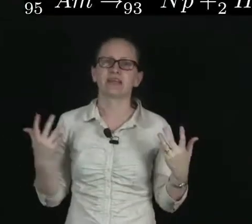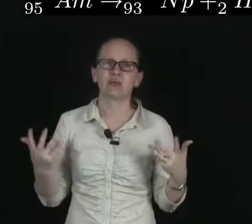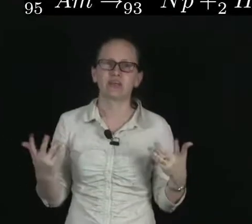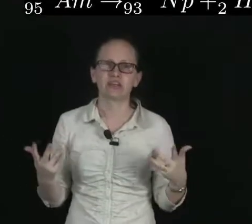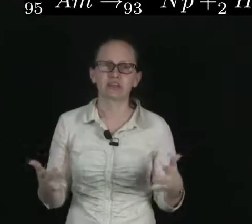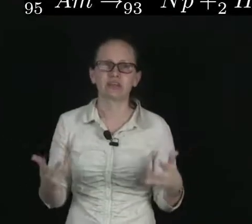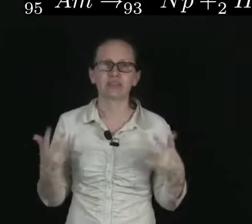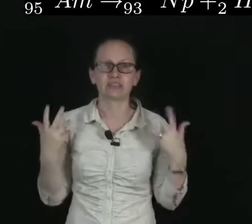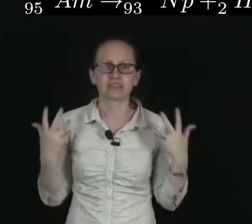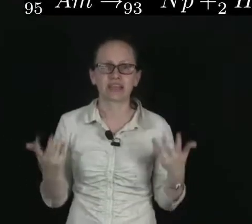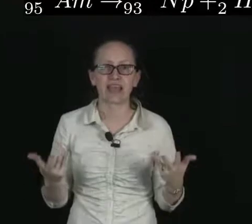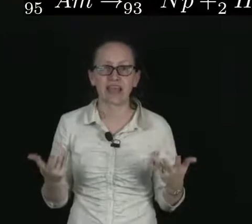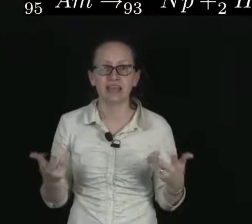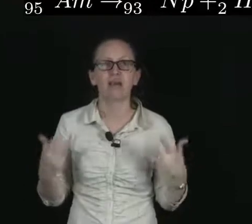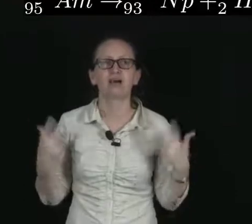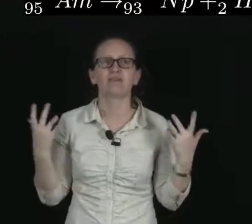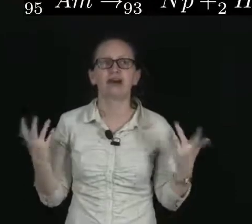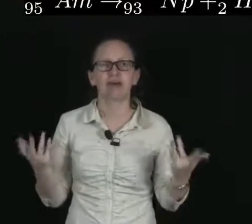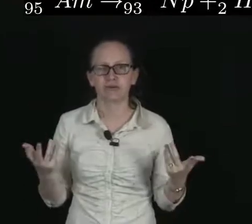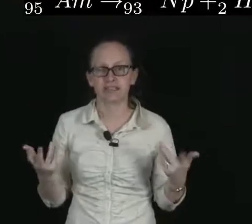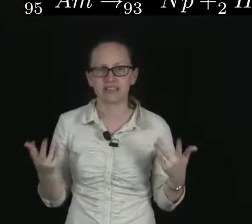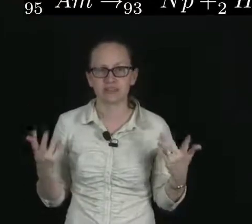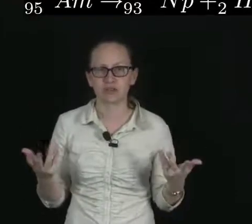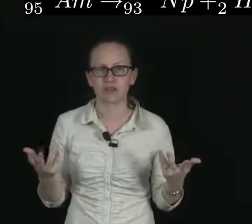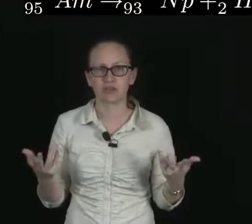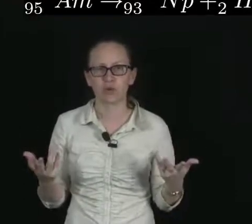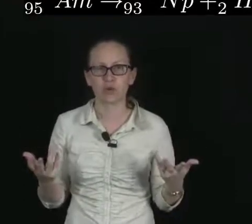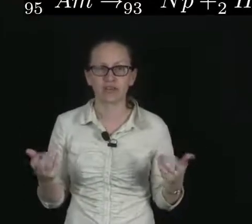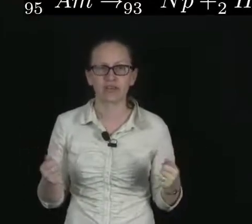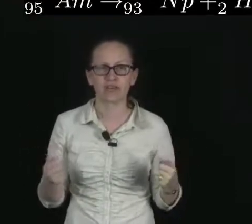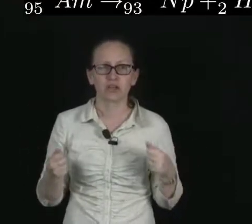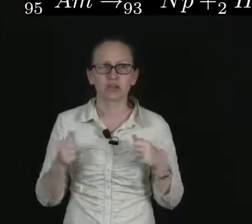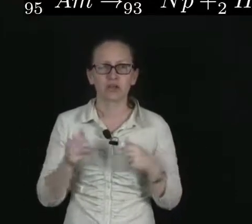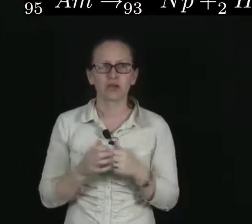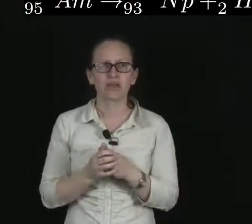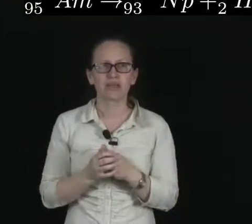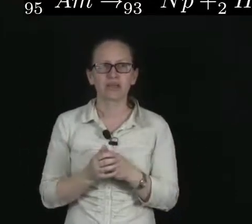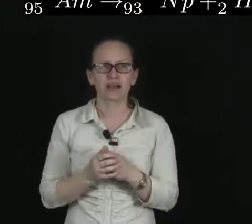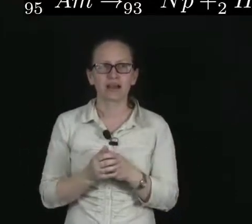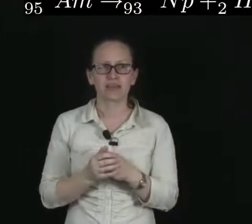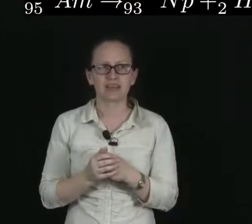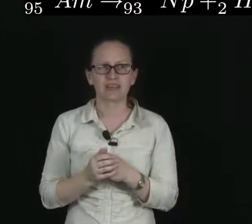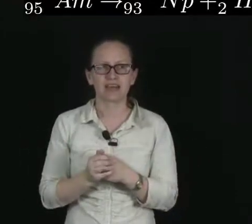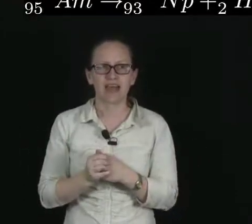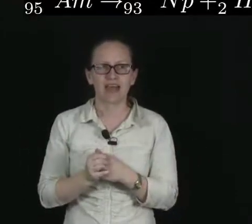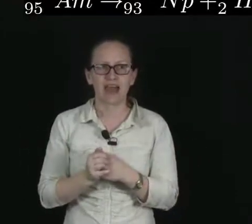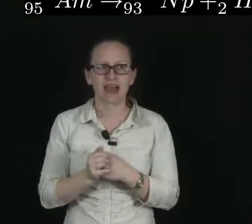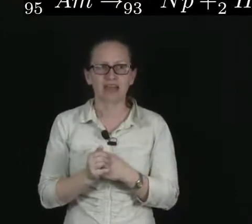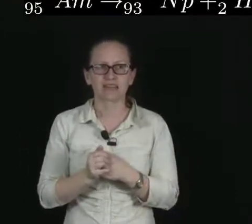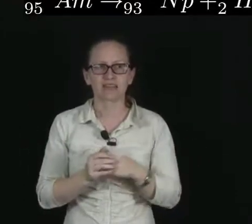equation of the decay of americium-241. So we can write this as